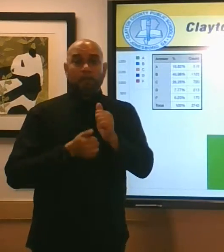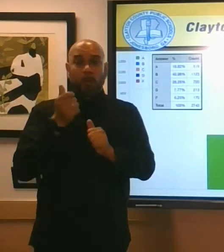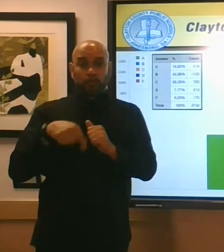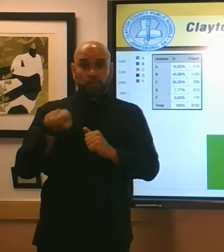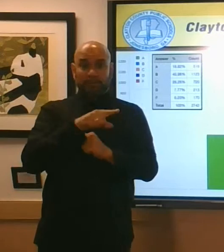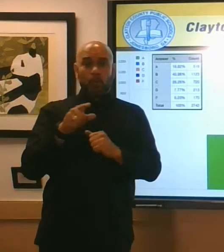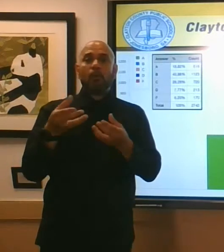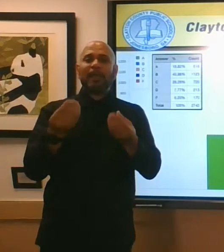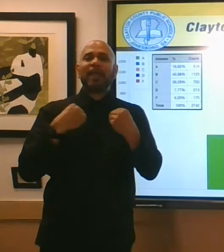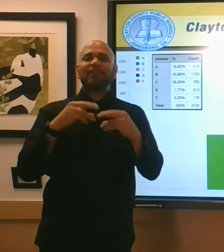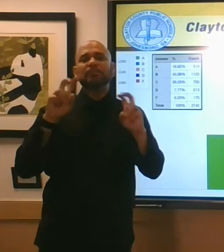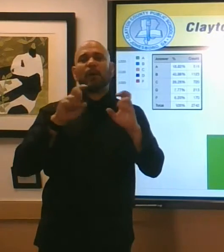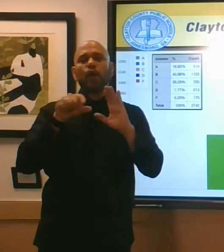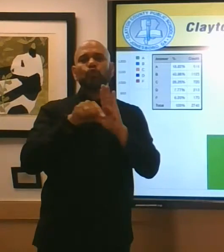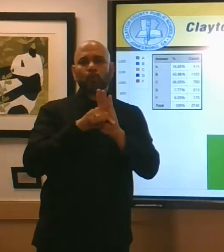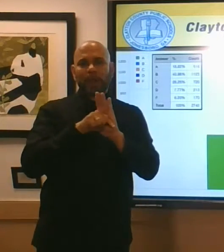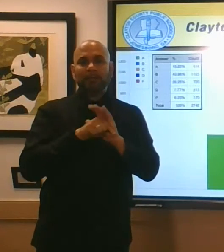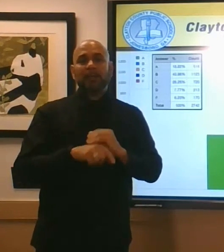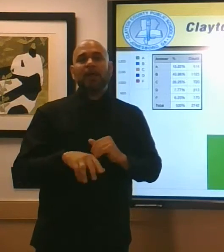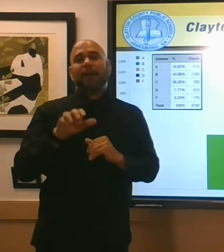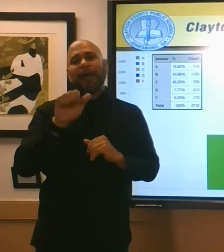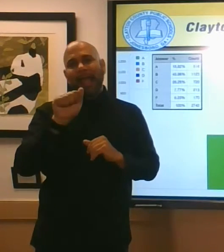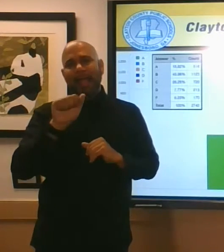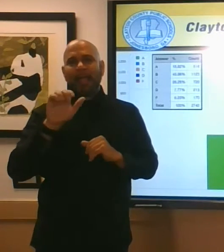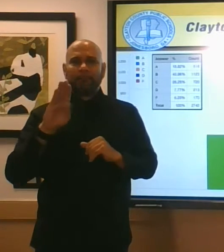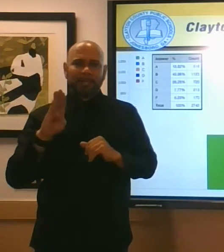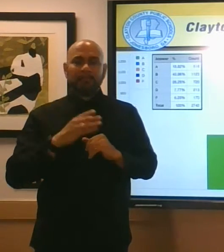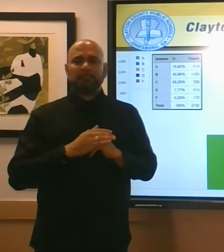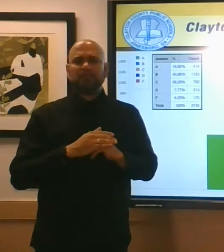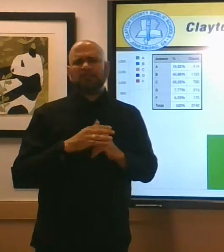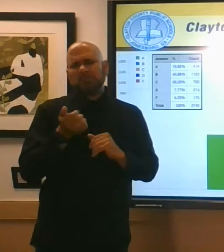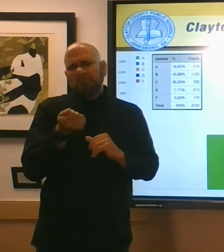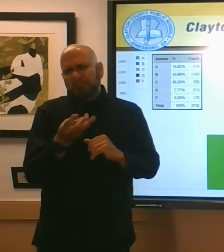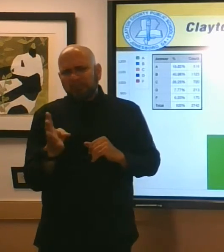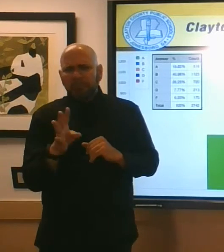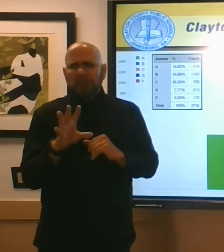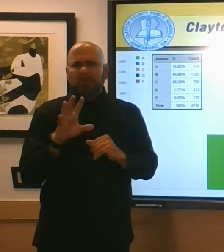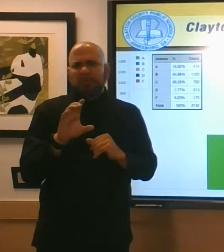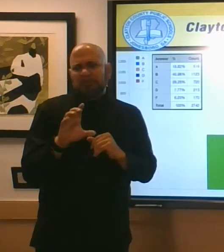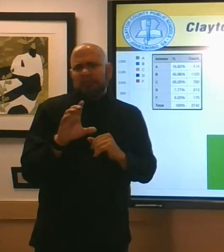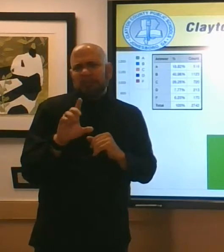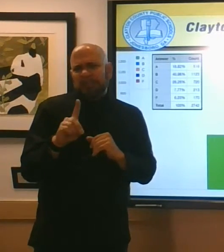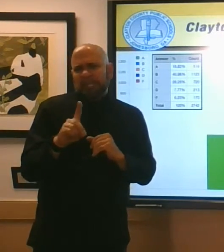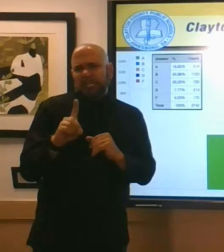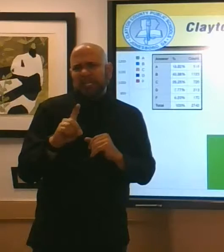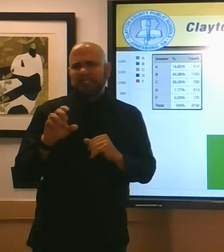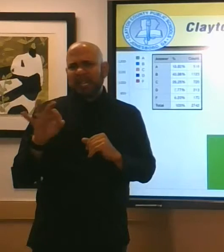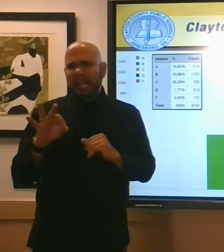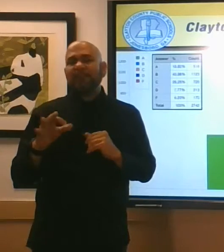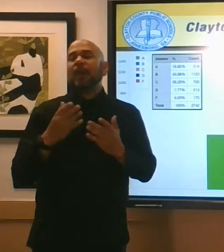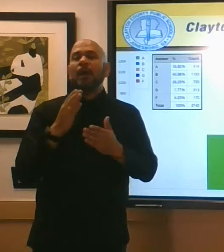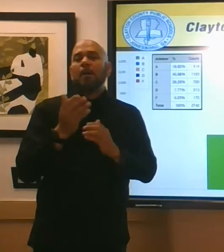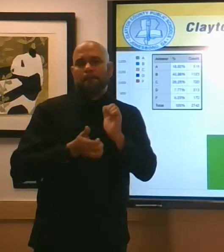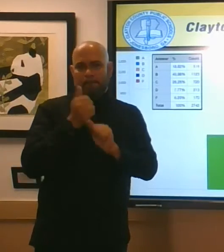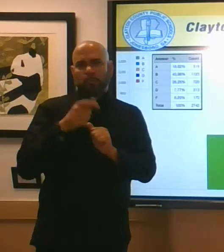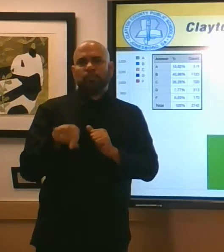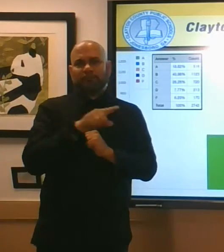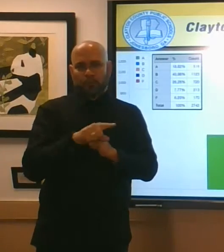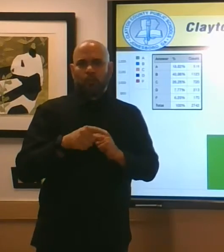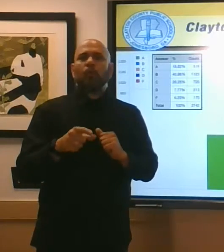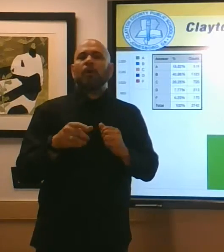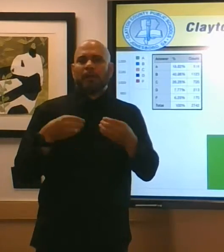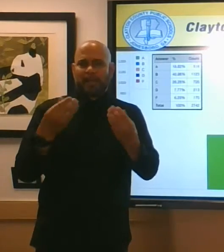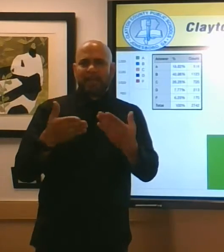b or c we did get a few b's and f's no more than what 14 percent but most of you about 86 percent of you gave us an a b or c so